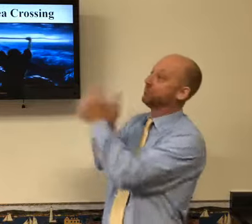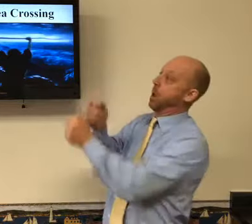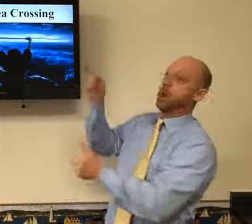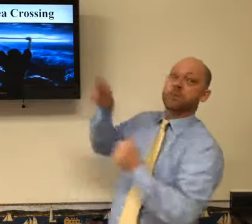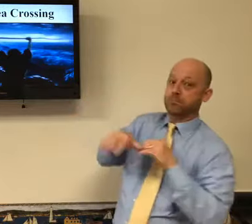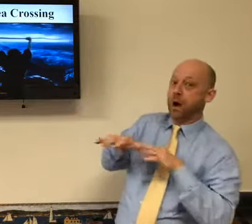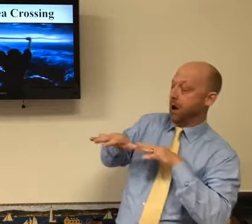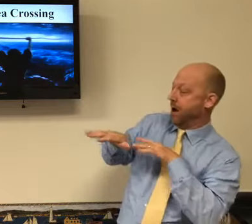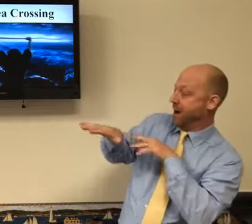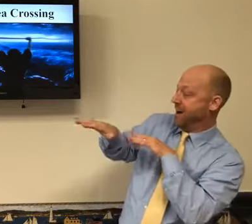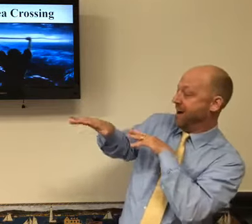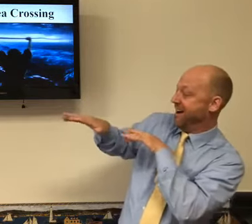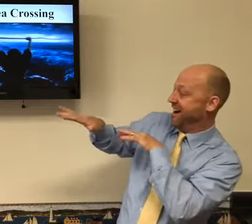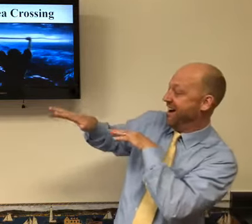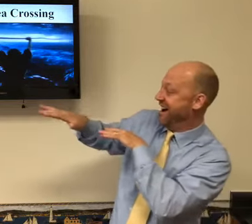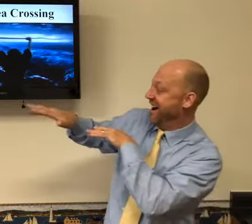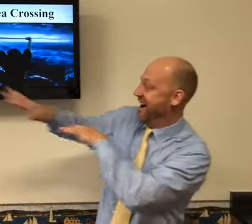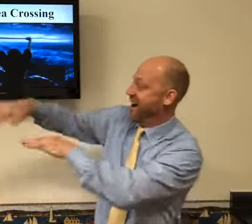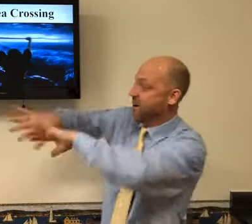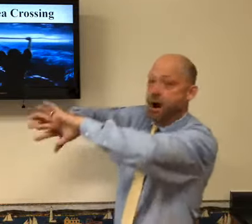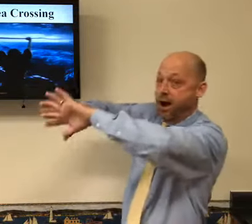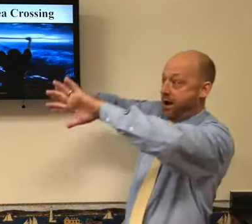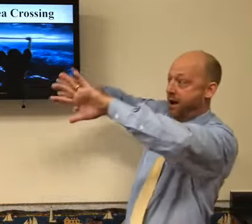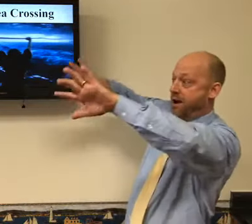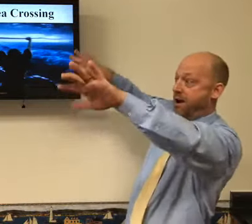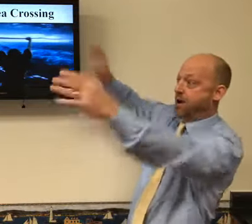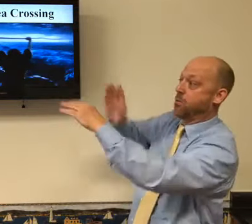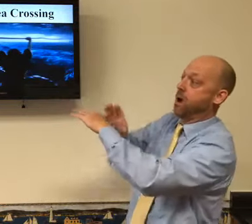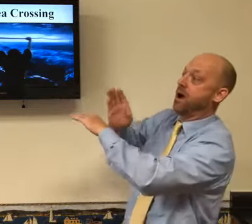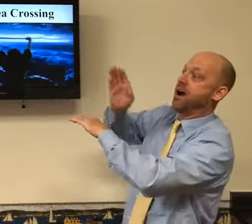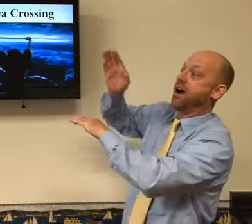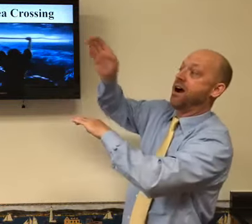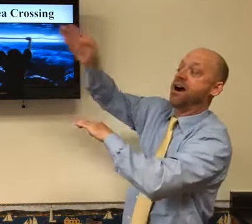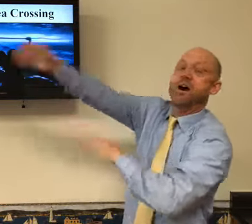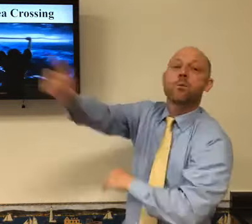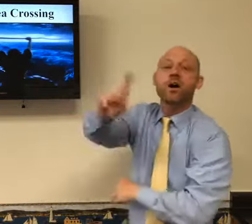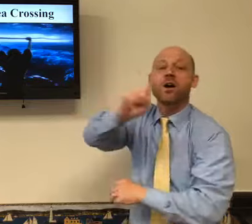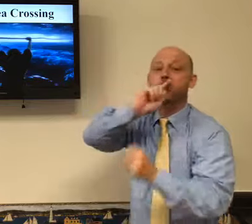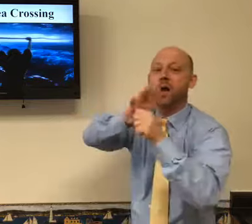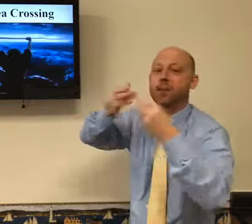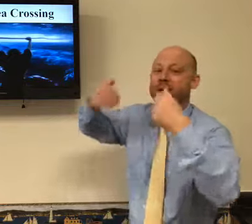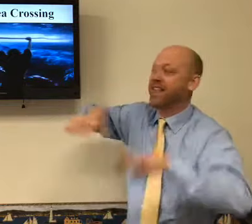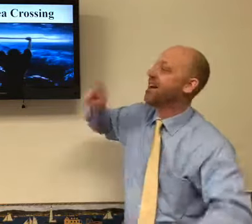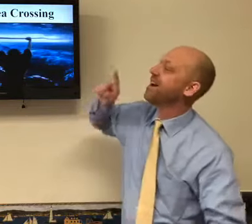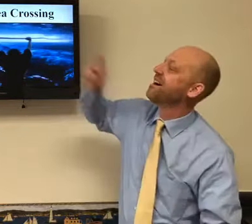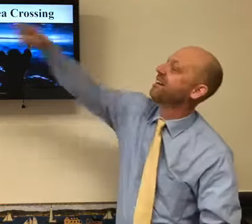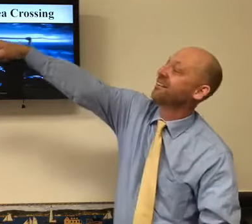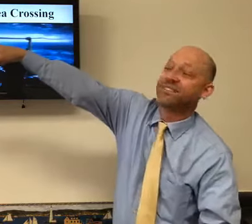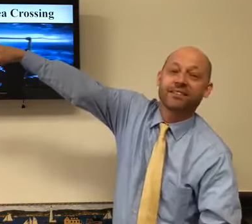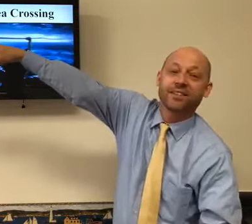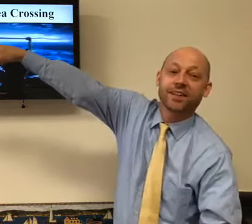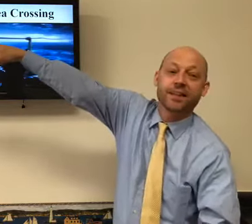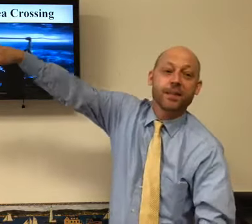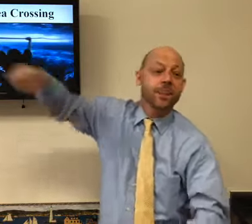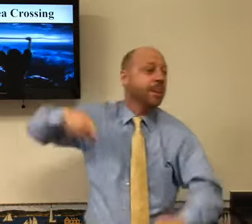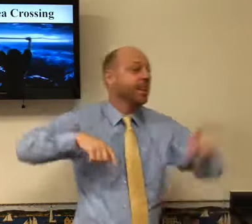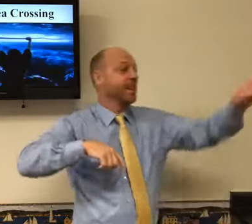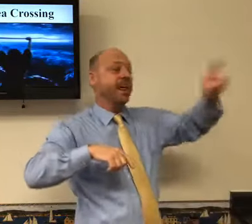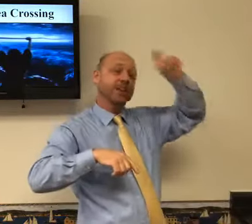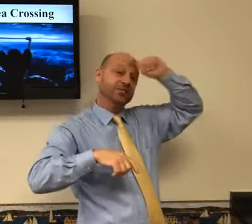by faith, were able to cross the Red Sea on dry land. Because the promised land was